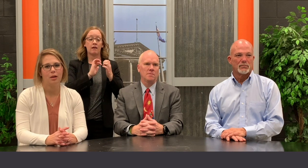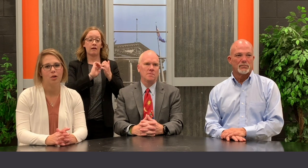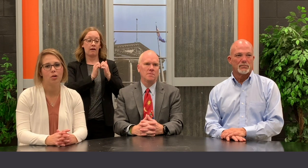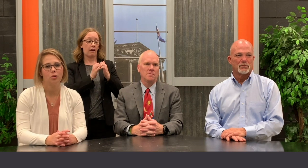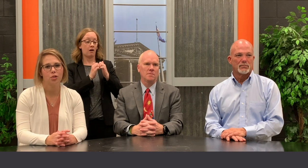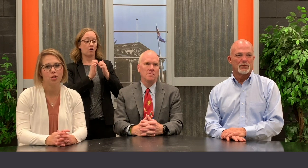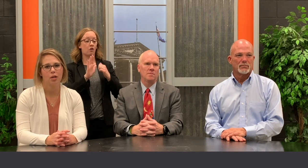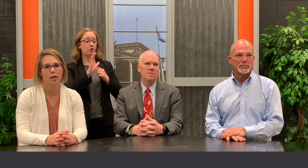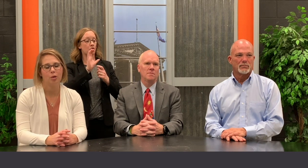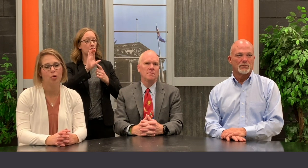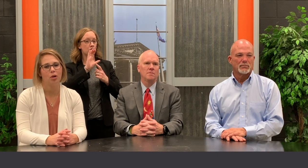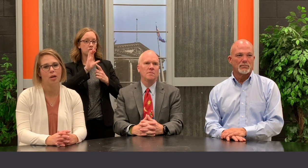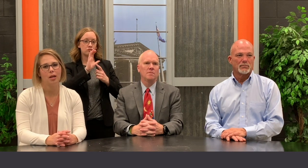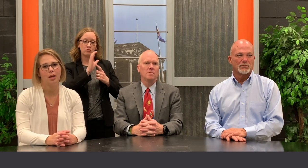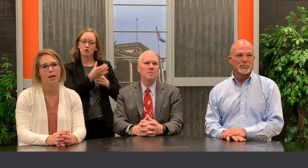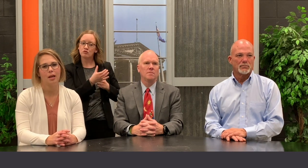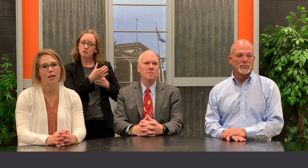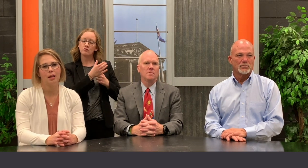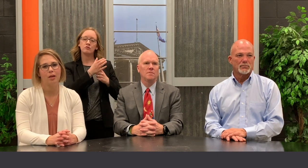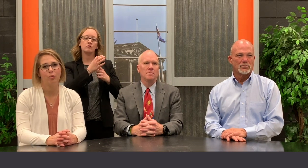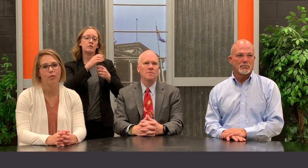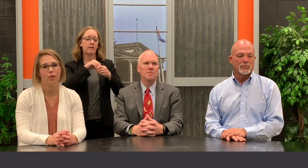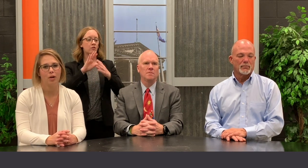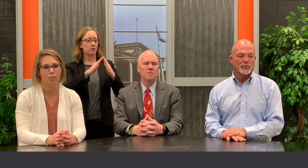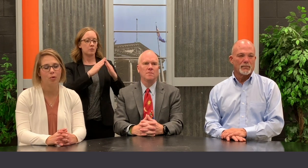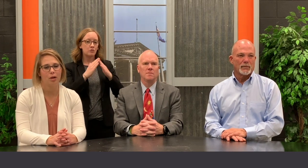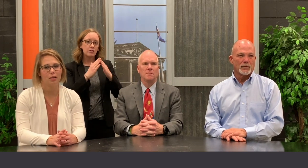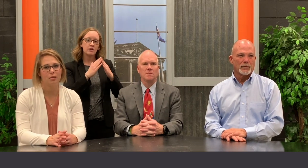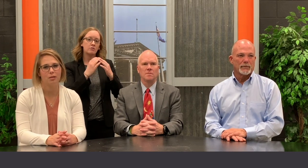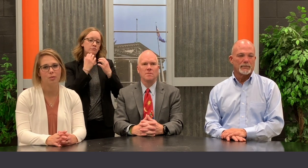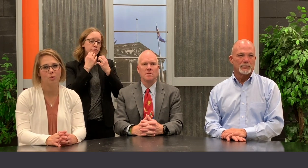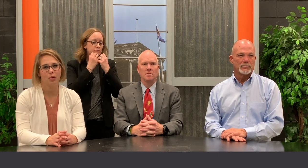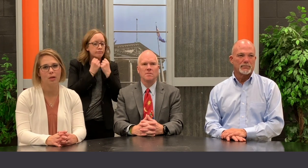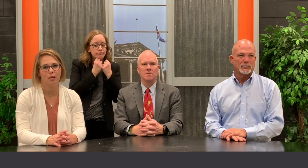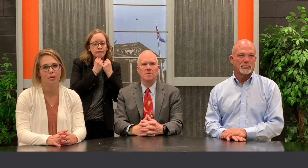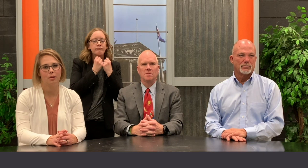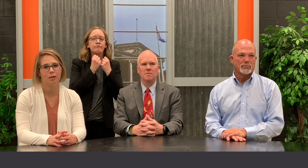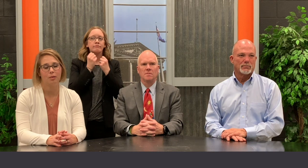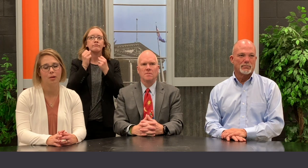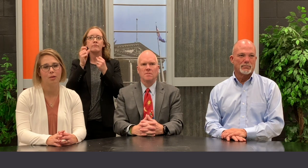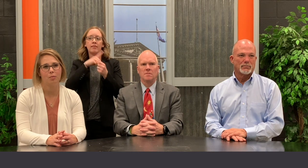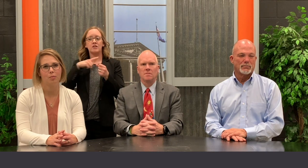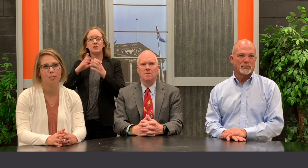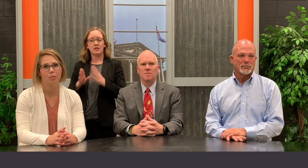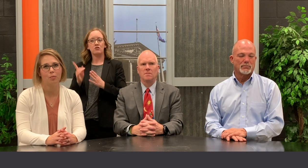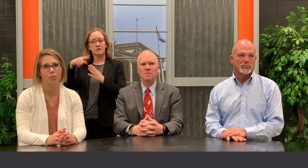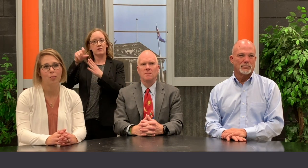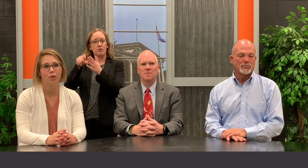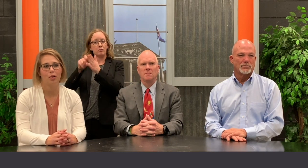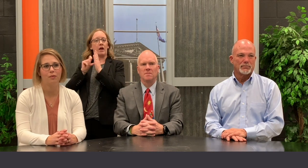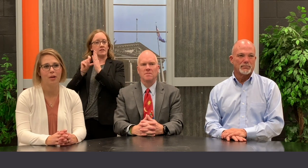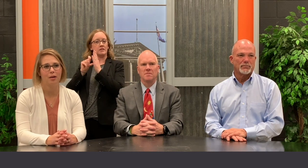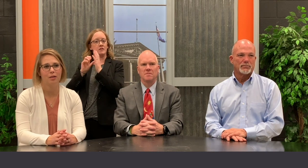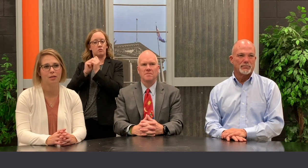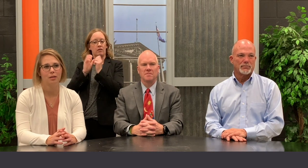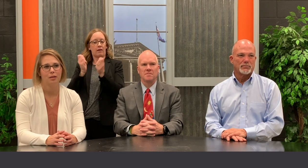culture and community and they have been very impressed with all of that.